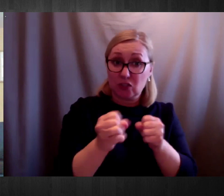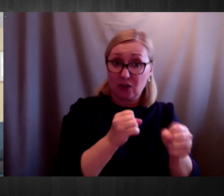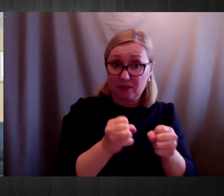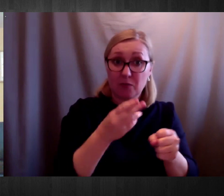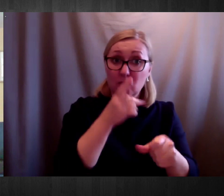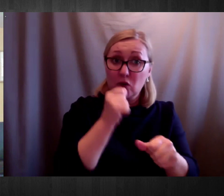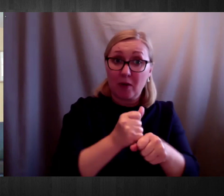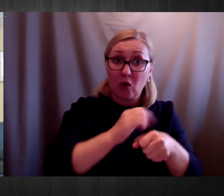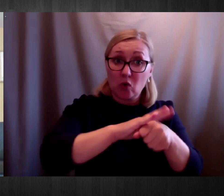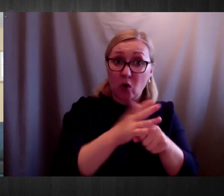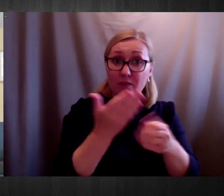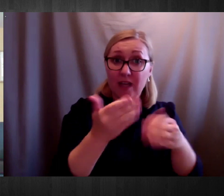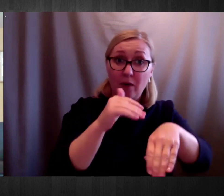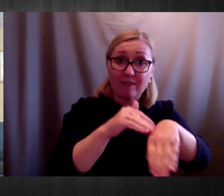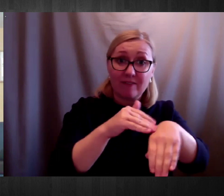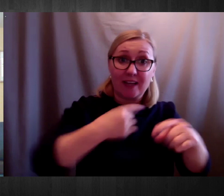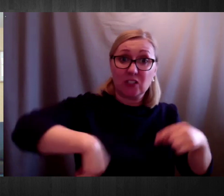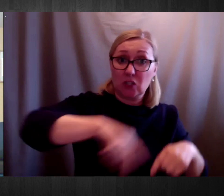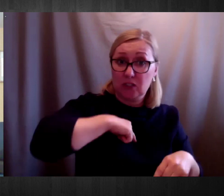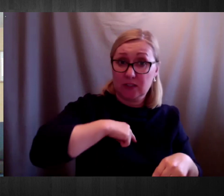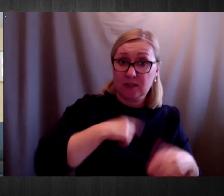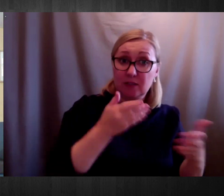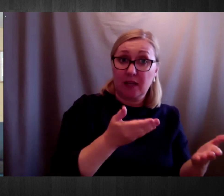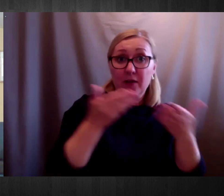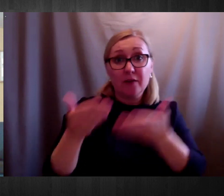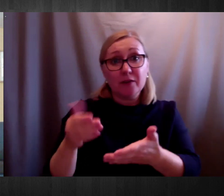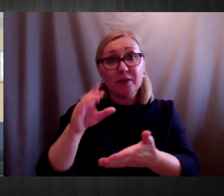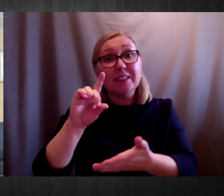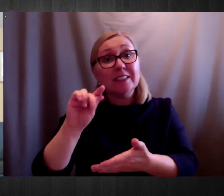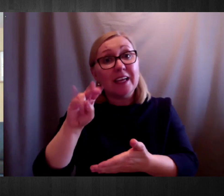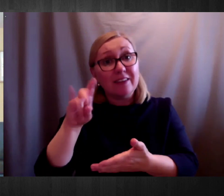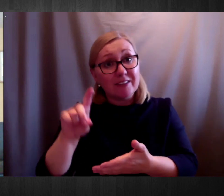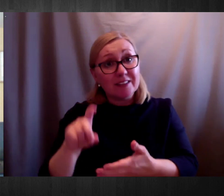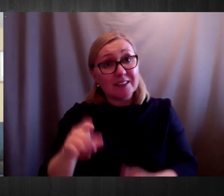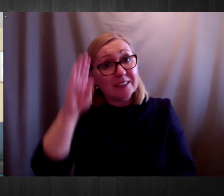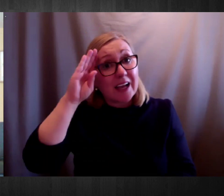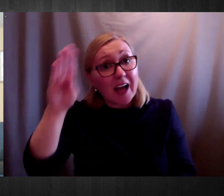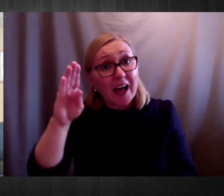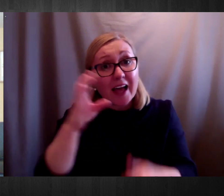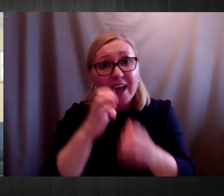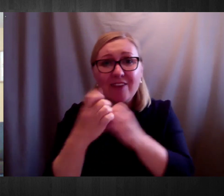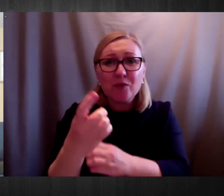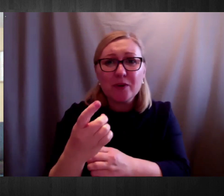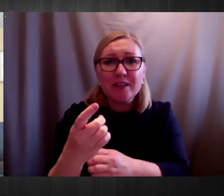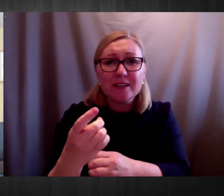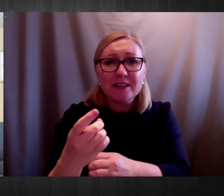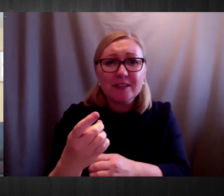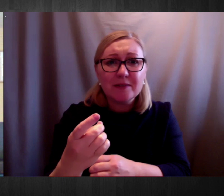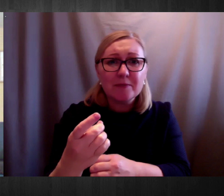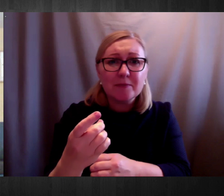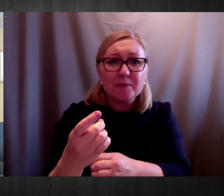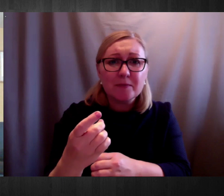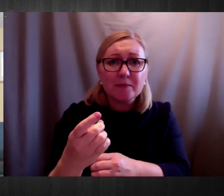Hi James, thanks a lot. Hi everybody. And as James said, we're going to touch on some of the